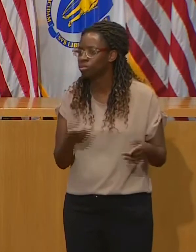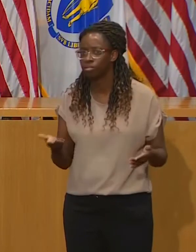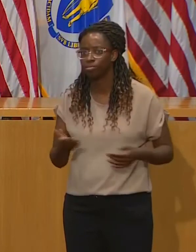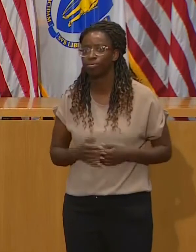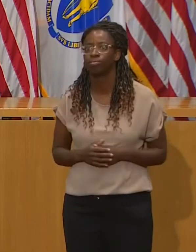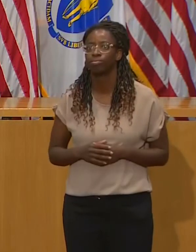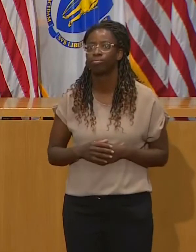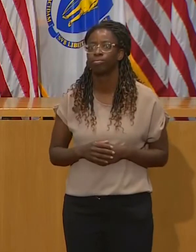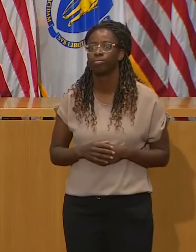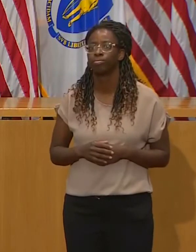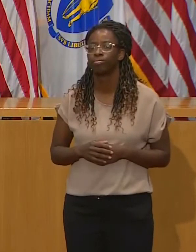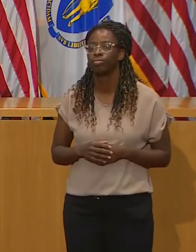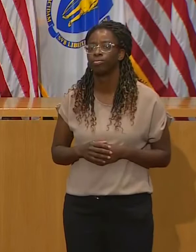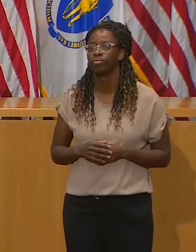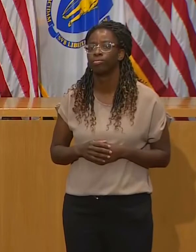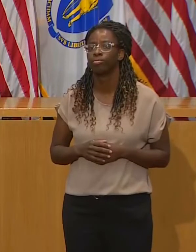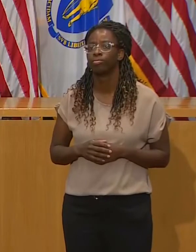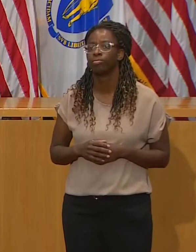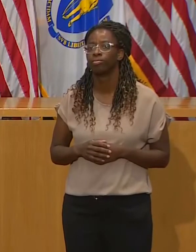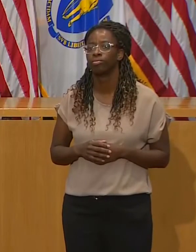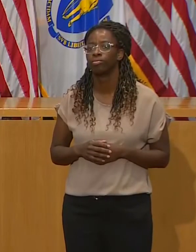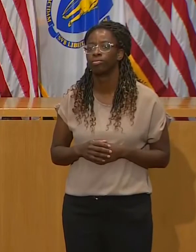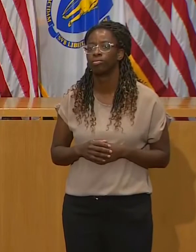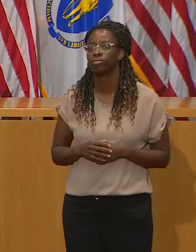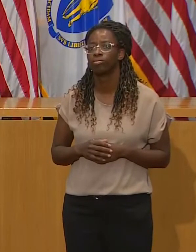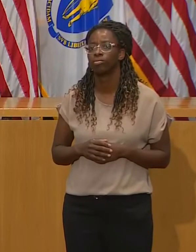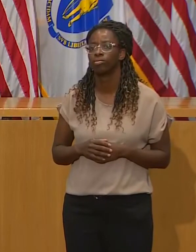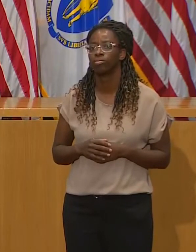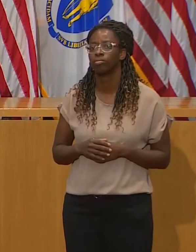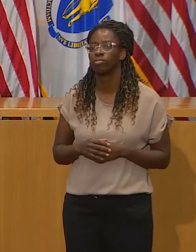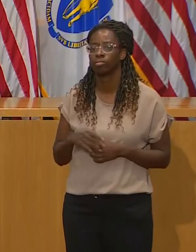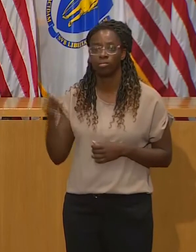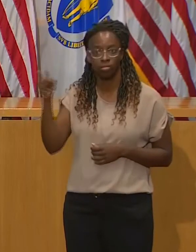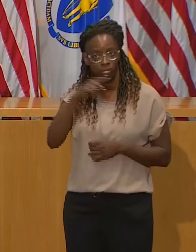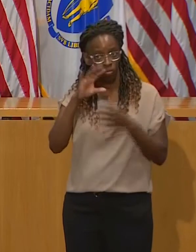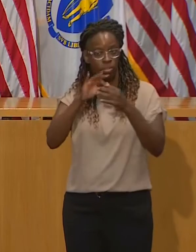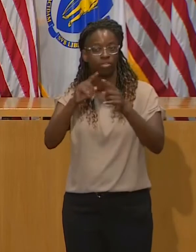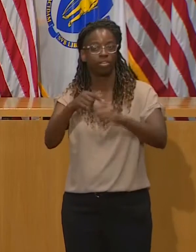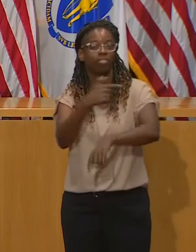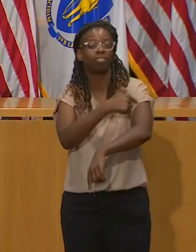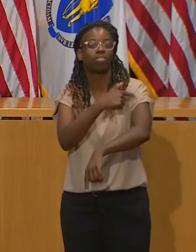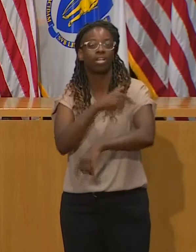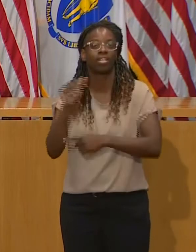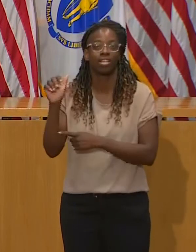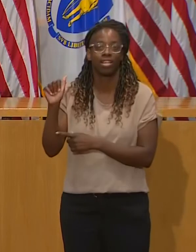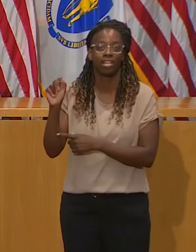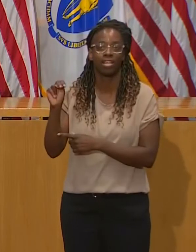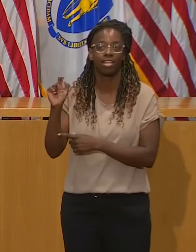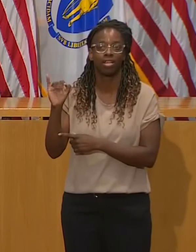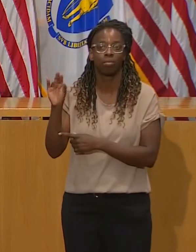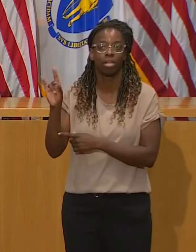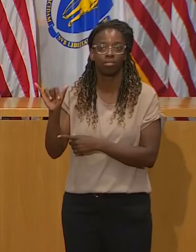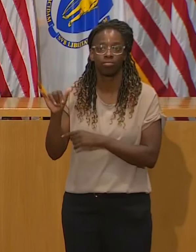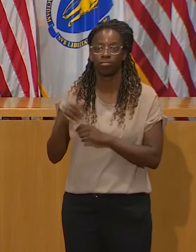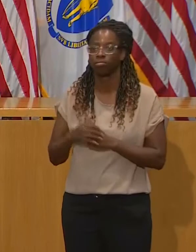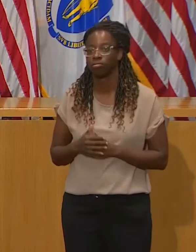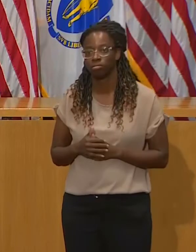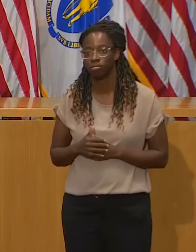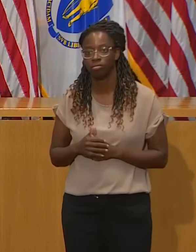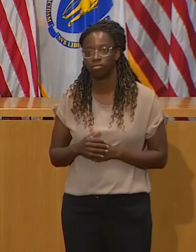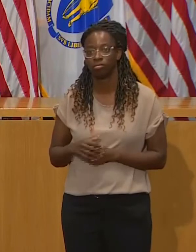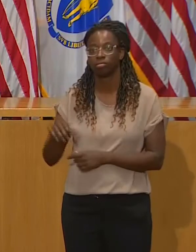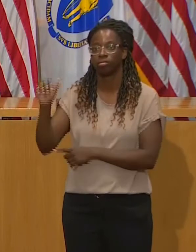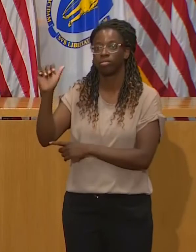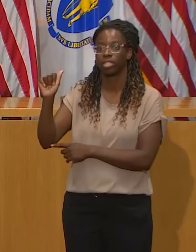test. There's 150,000 people who've had it. There might be 100,000 more people who've had it and don't know. Is there